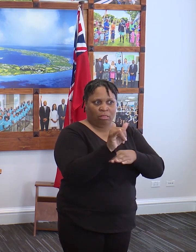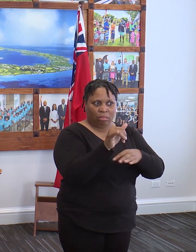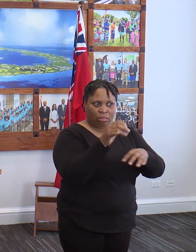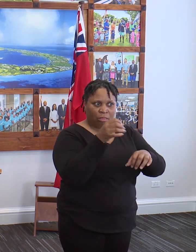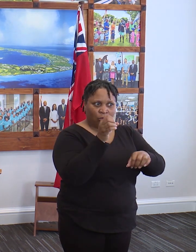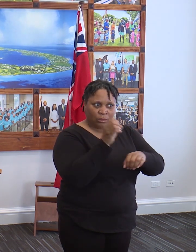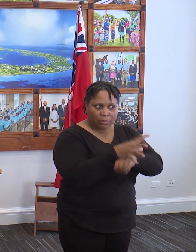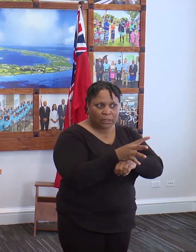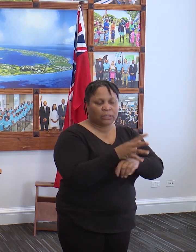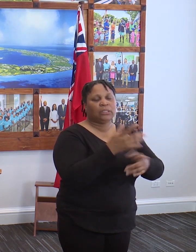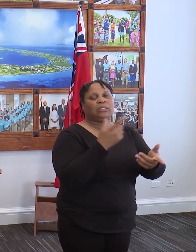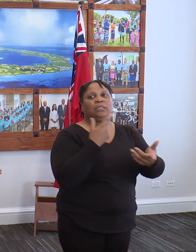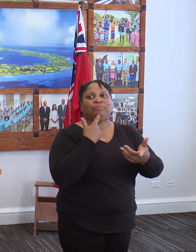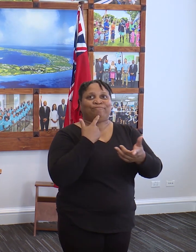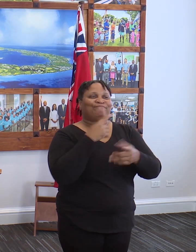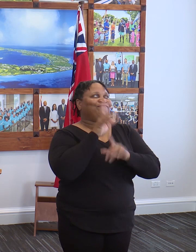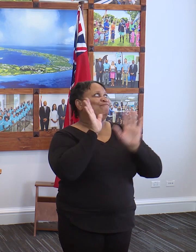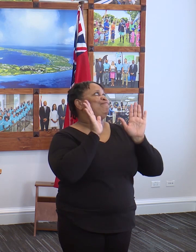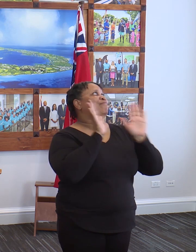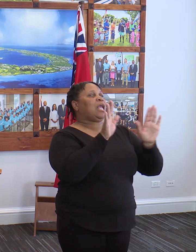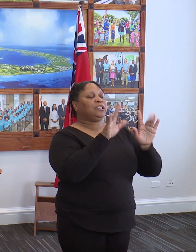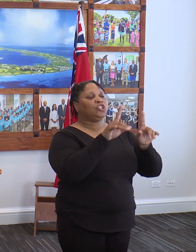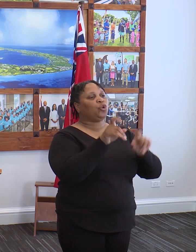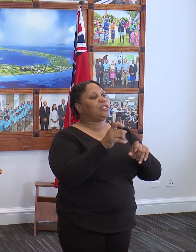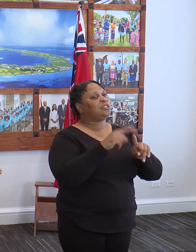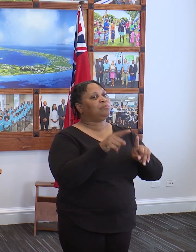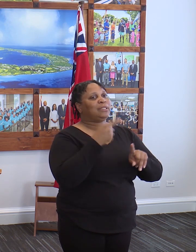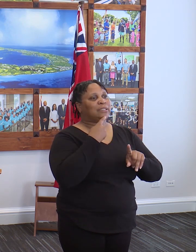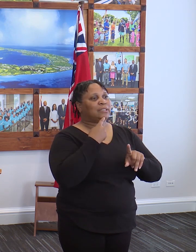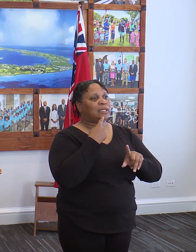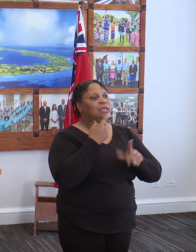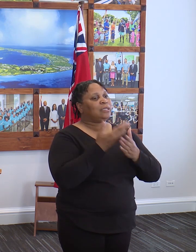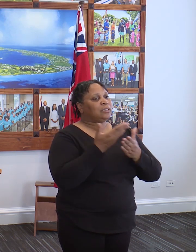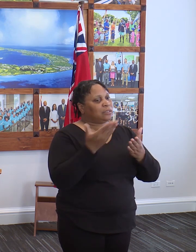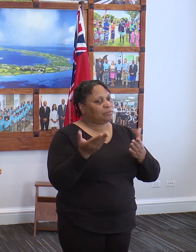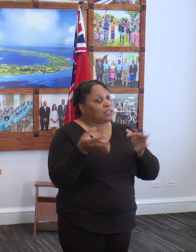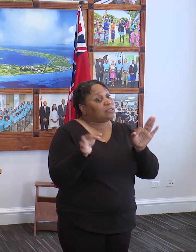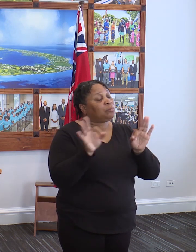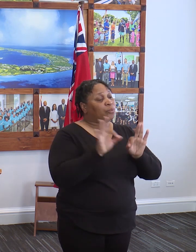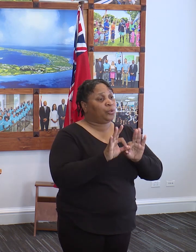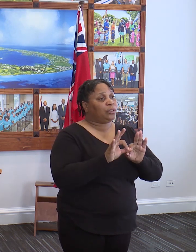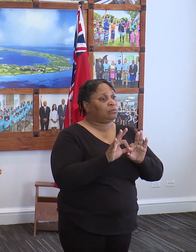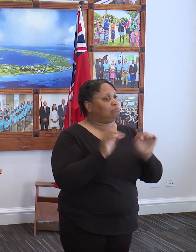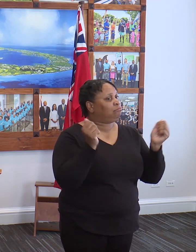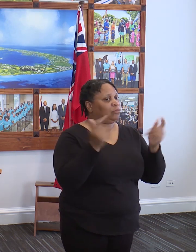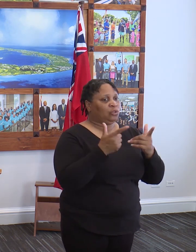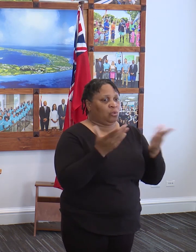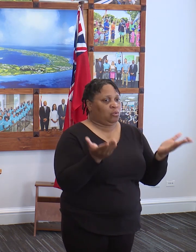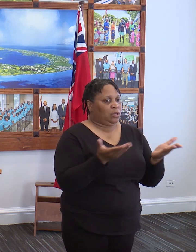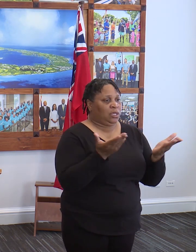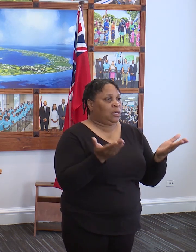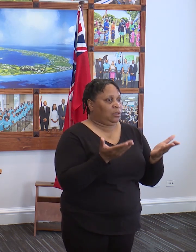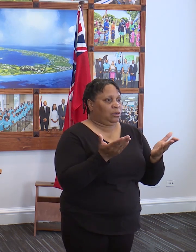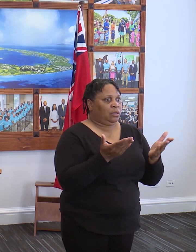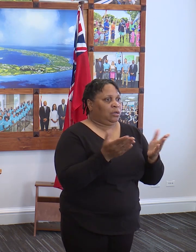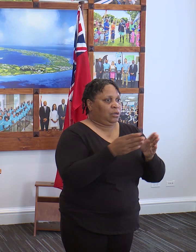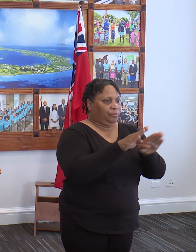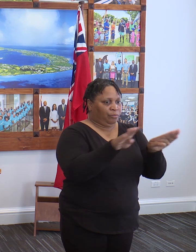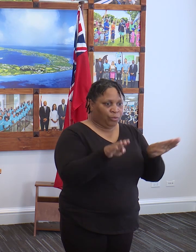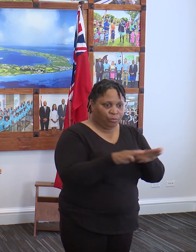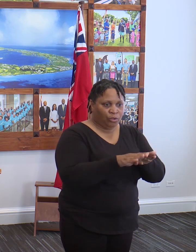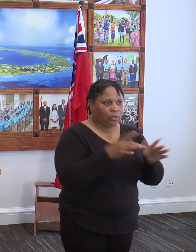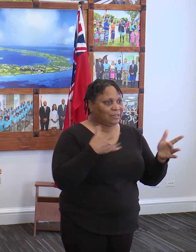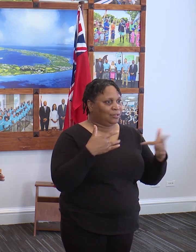That's an excellent question. And can I say something which I think is important? Everyone in this country is concerned about our economy.